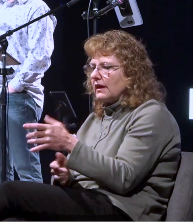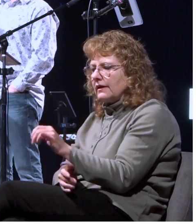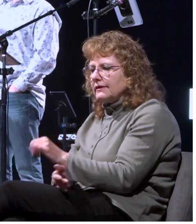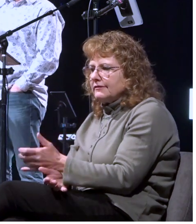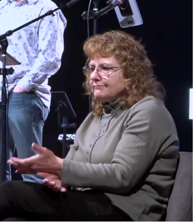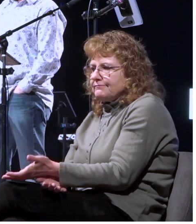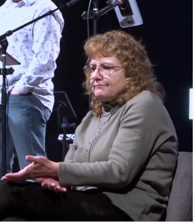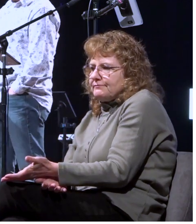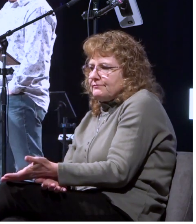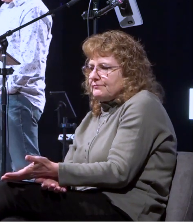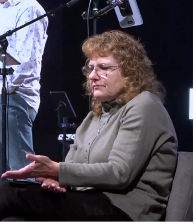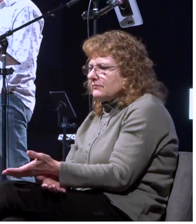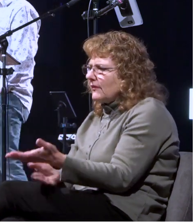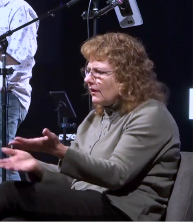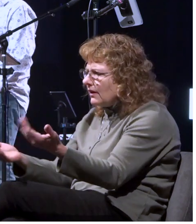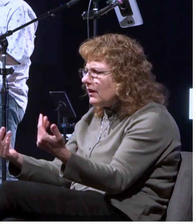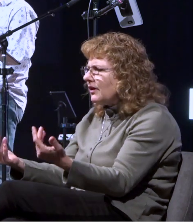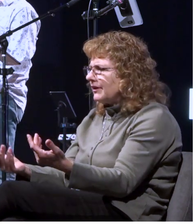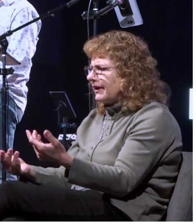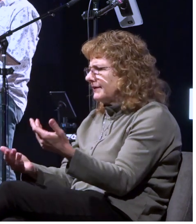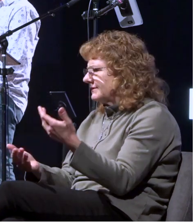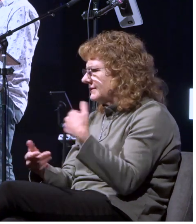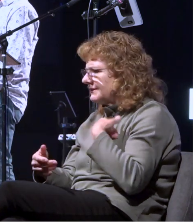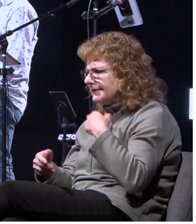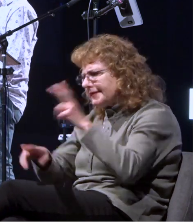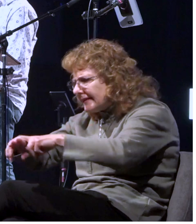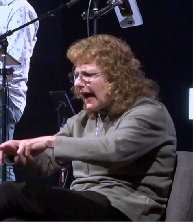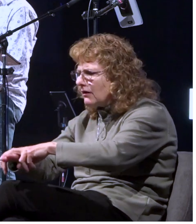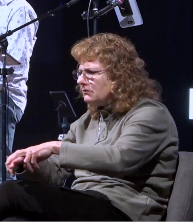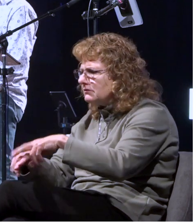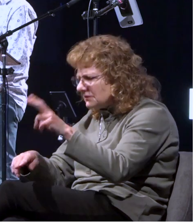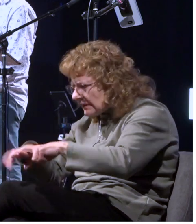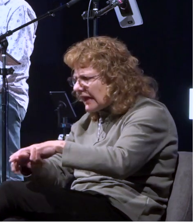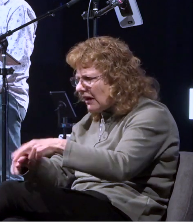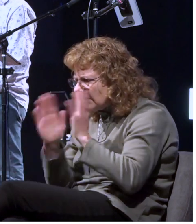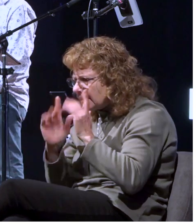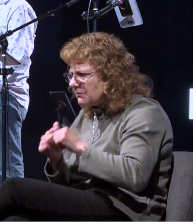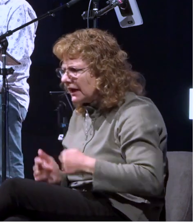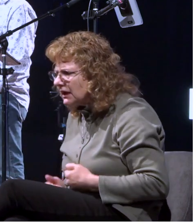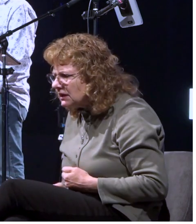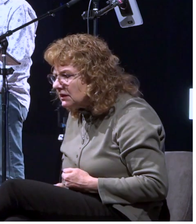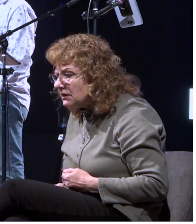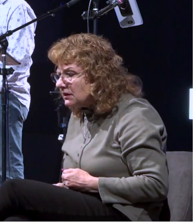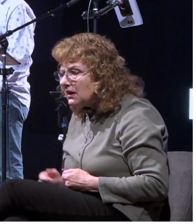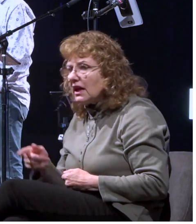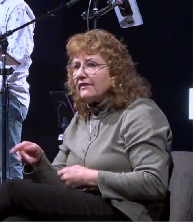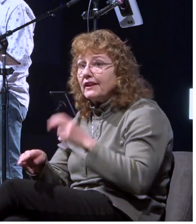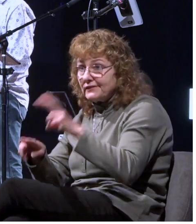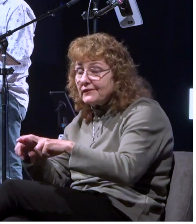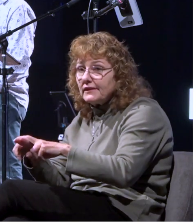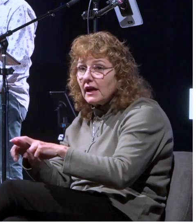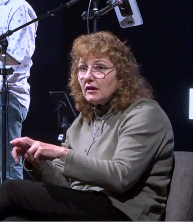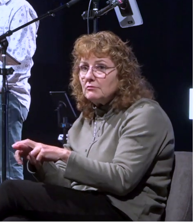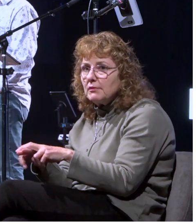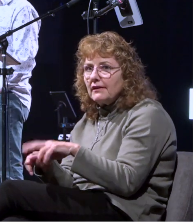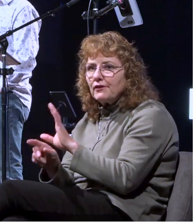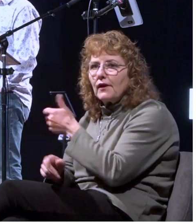you're you're telling the kid hey you know stop you know sit down sit down listen to me kind of thing and they sit down but with their attitude and everything